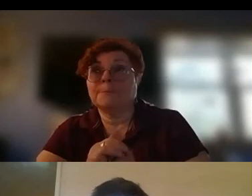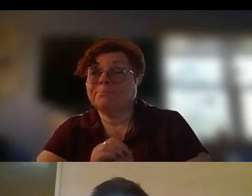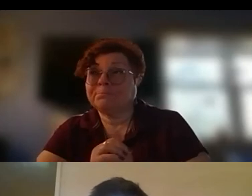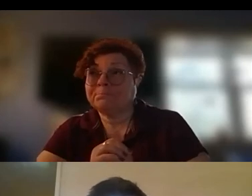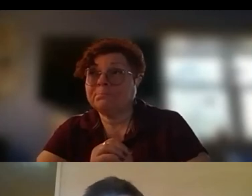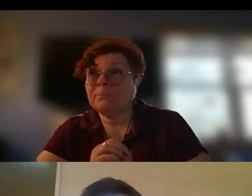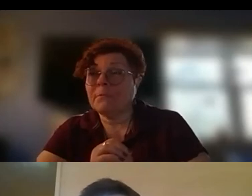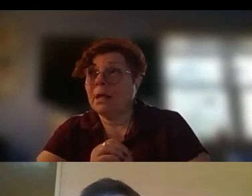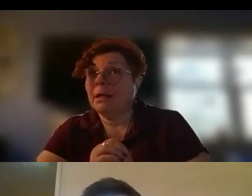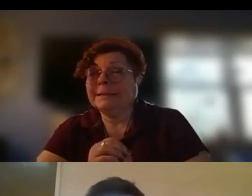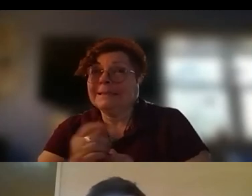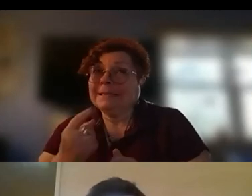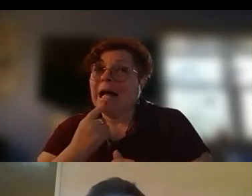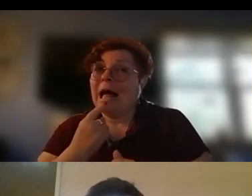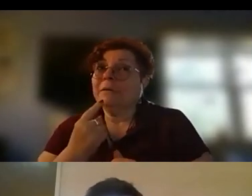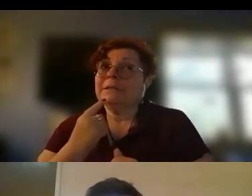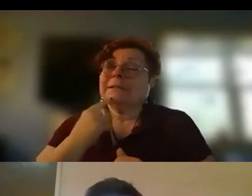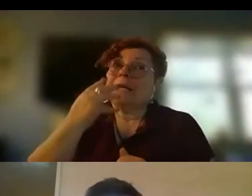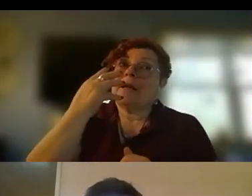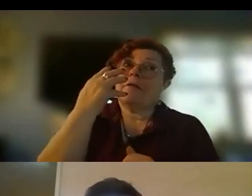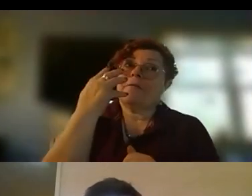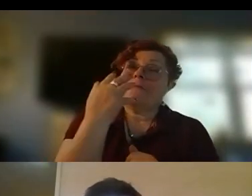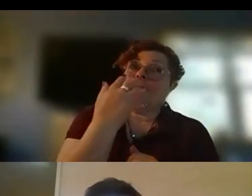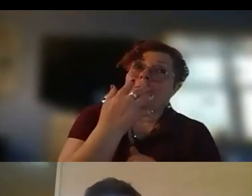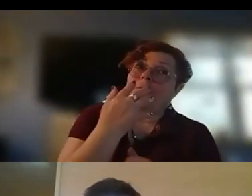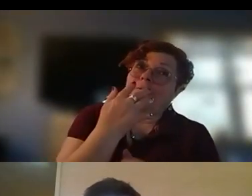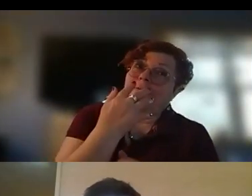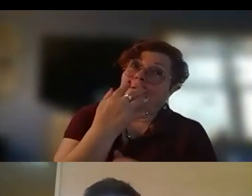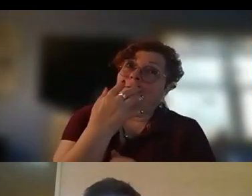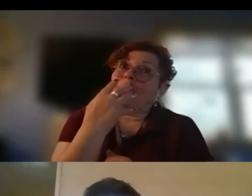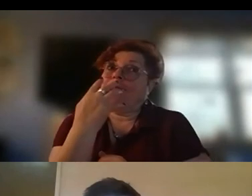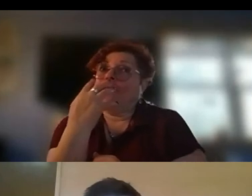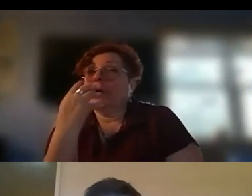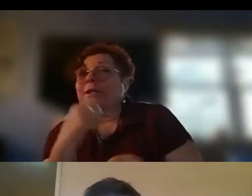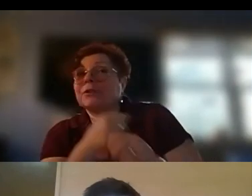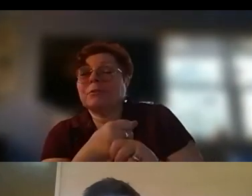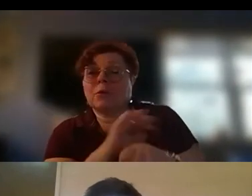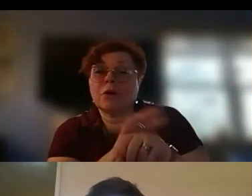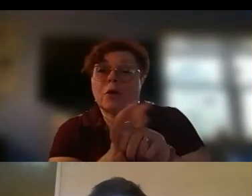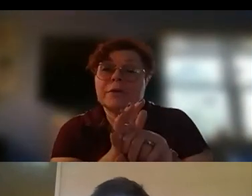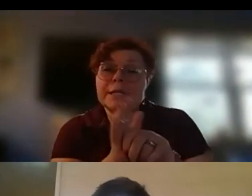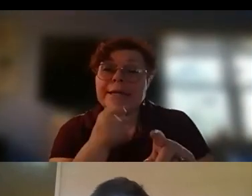I'm going to say, four years before COVID hit.